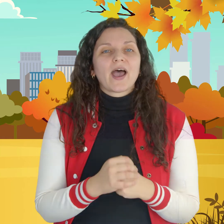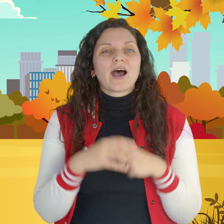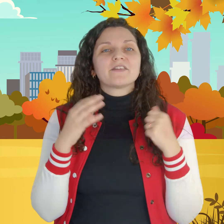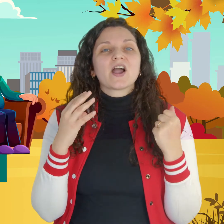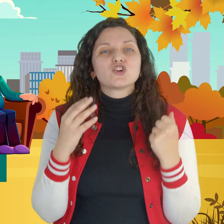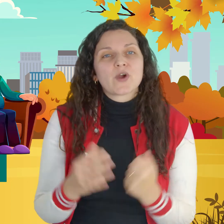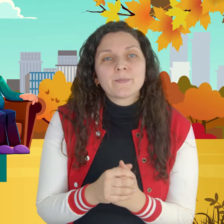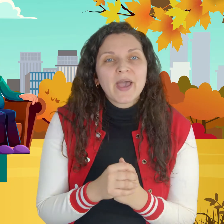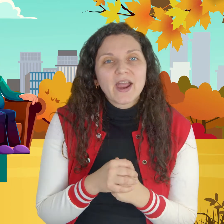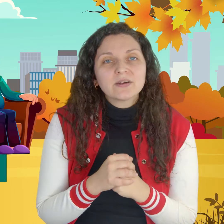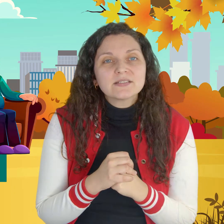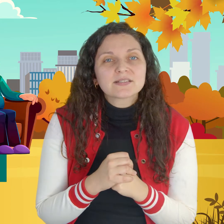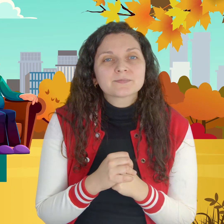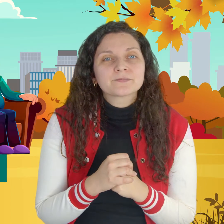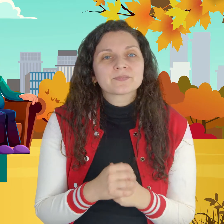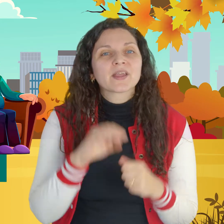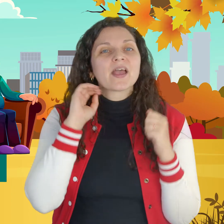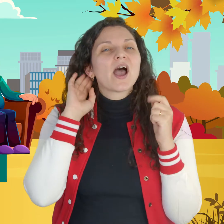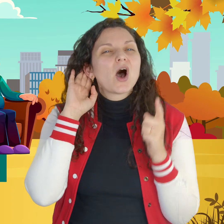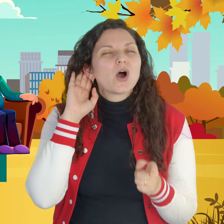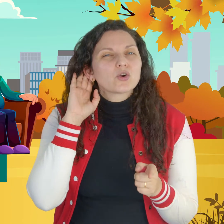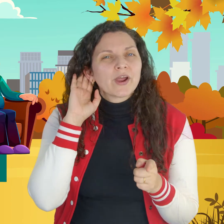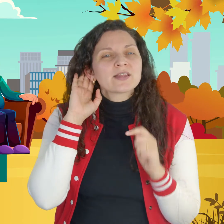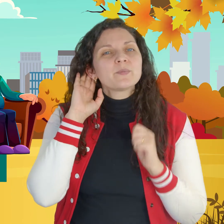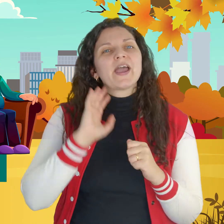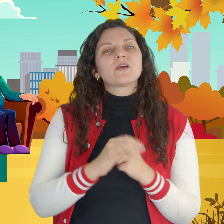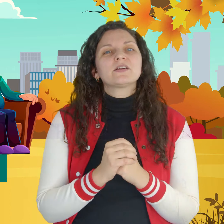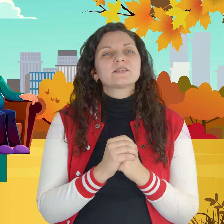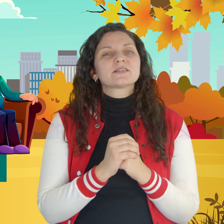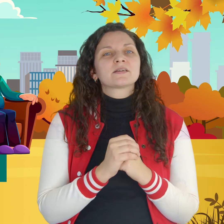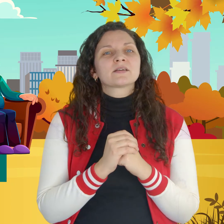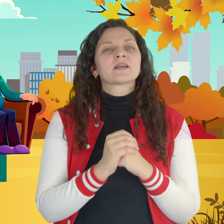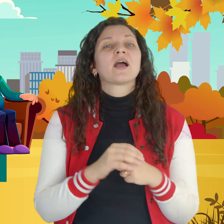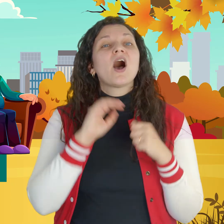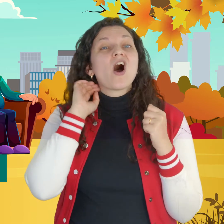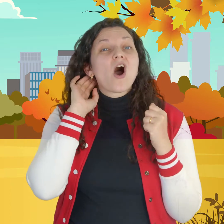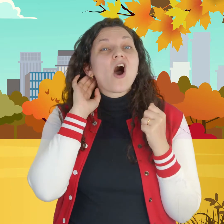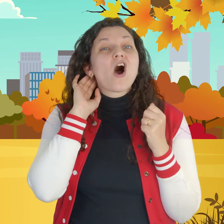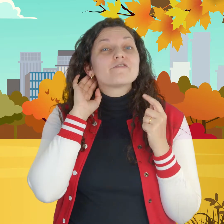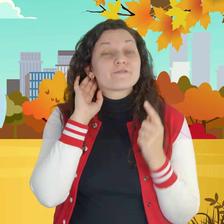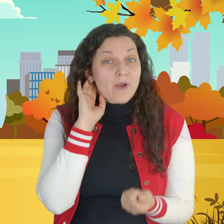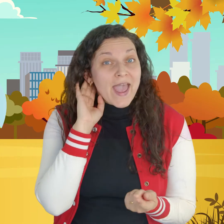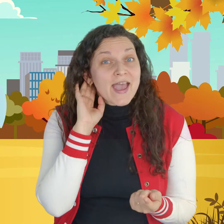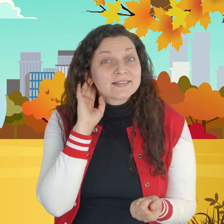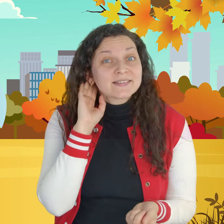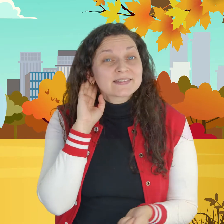have grandparents grandparents grandparents friends